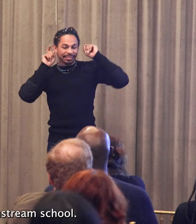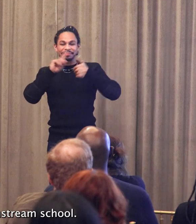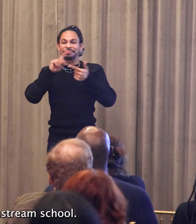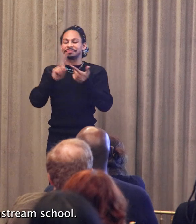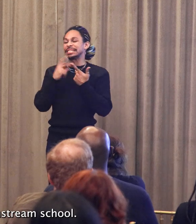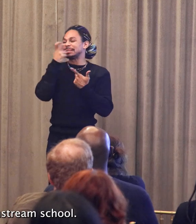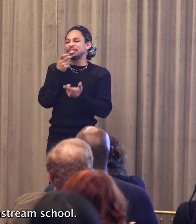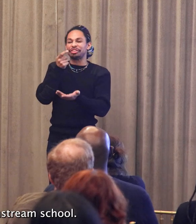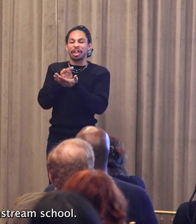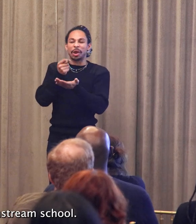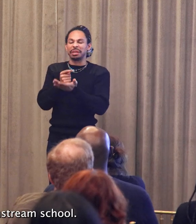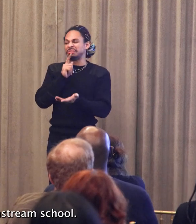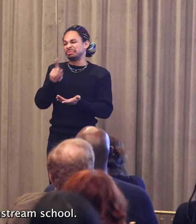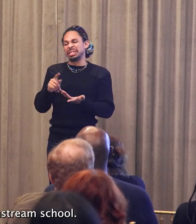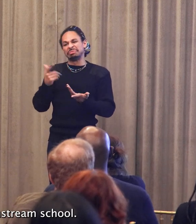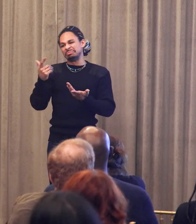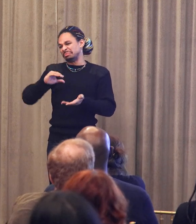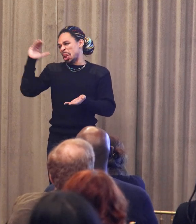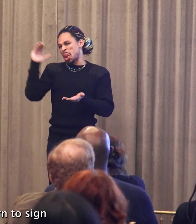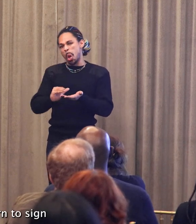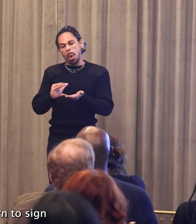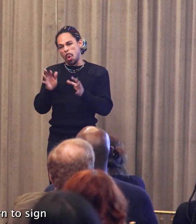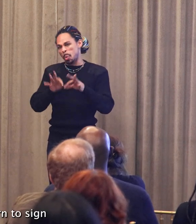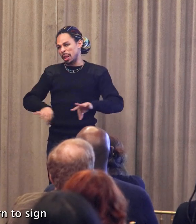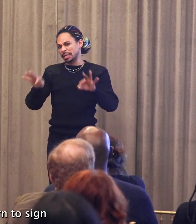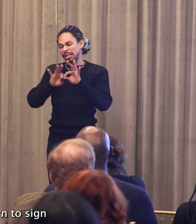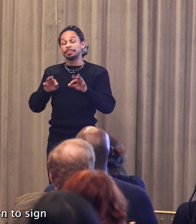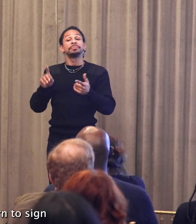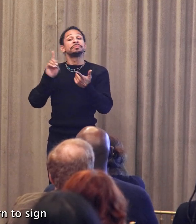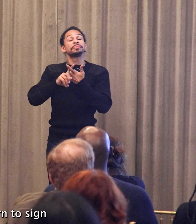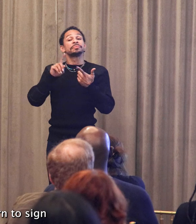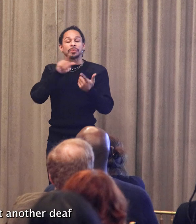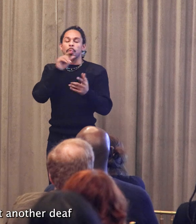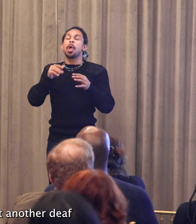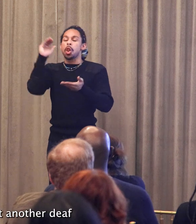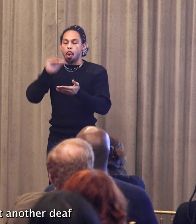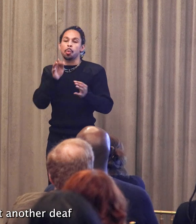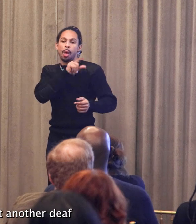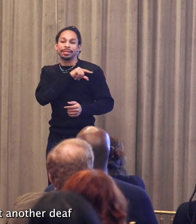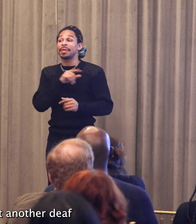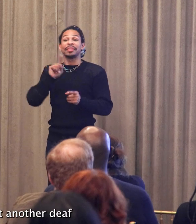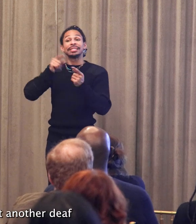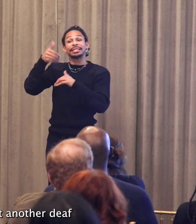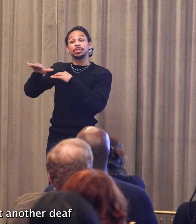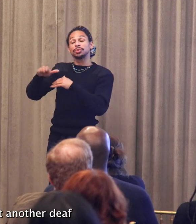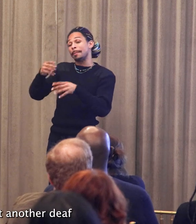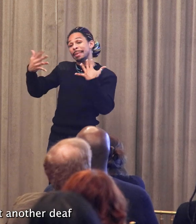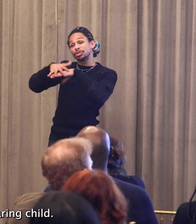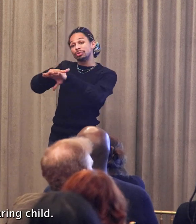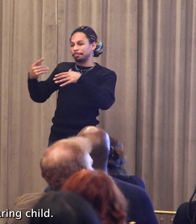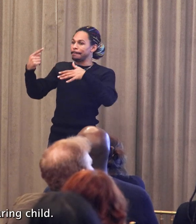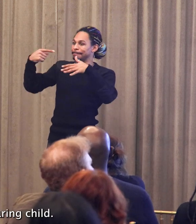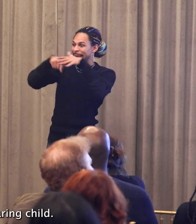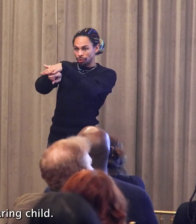and sent to a mainstream school. I did not learn to sign or even ever meet another